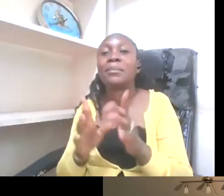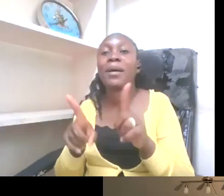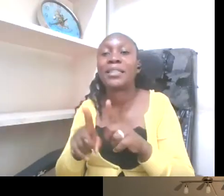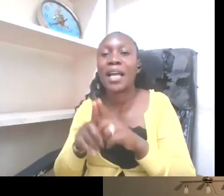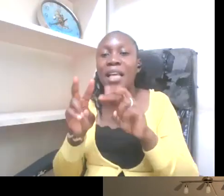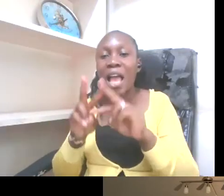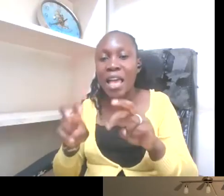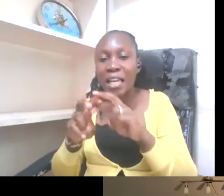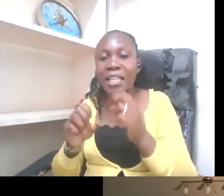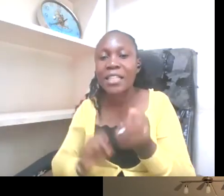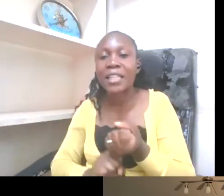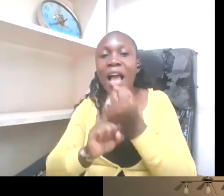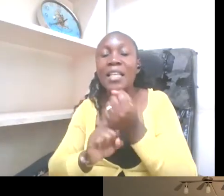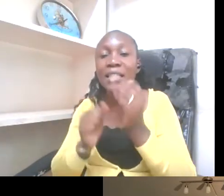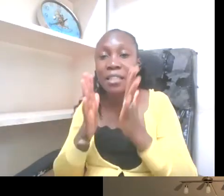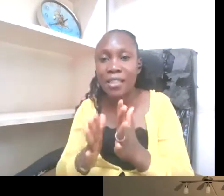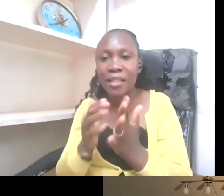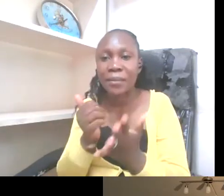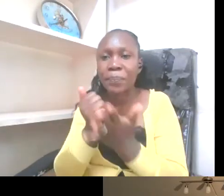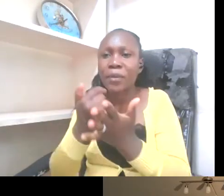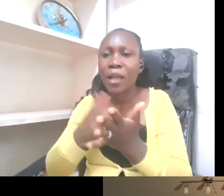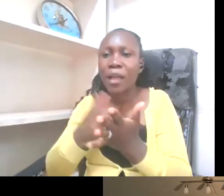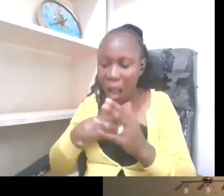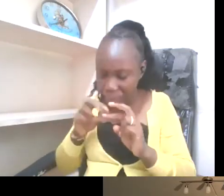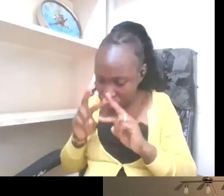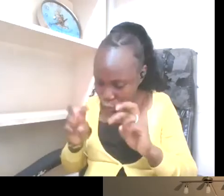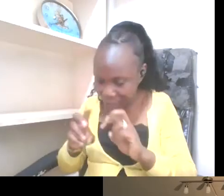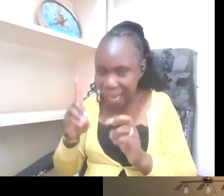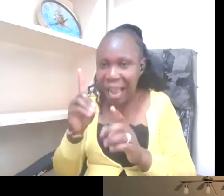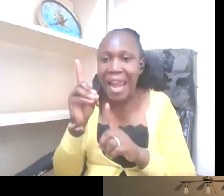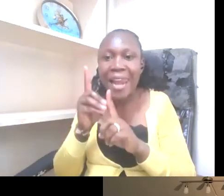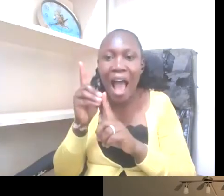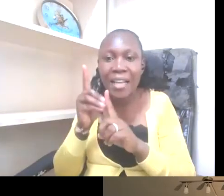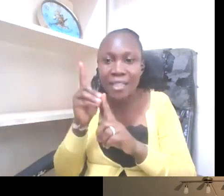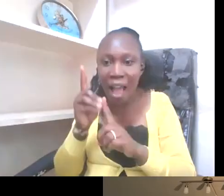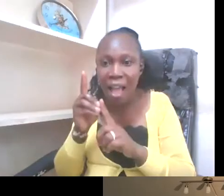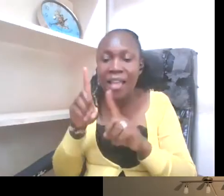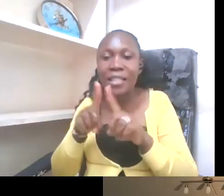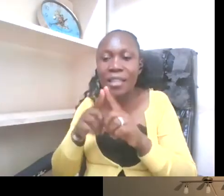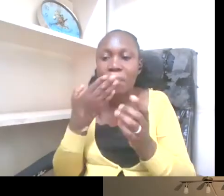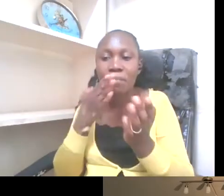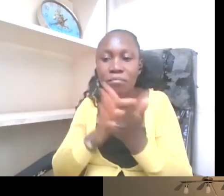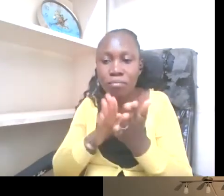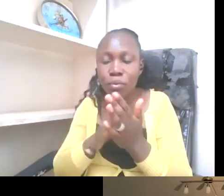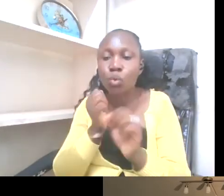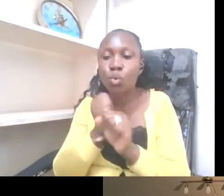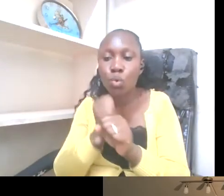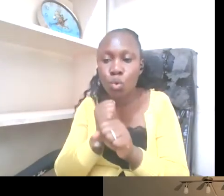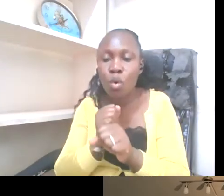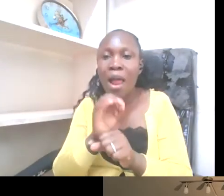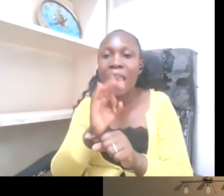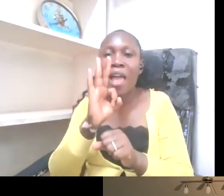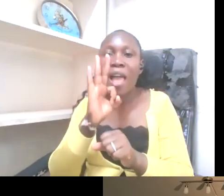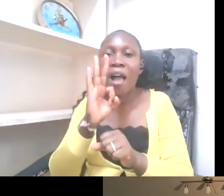analyze the data and recommended that I do a confirmatory FGD, a focus group discussion to confirm